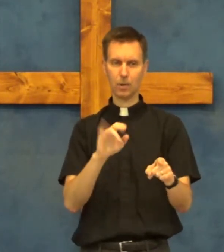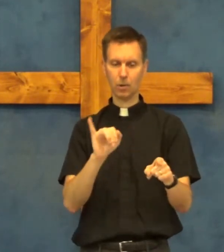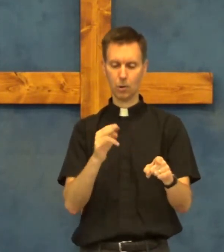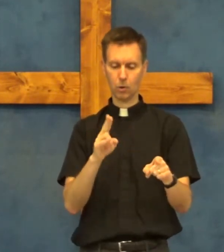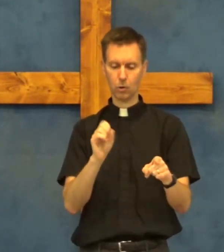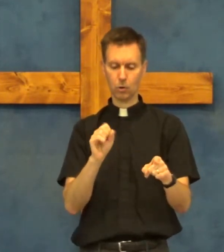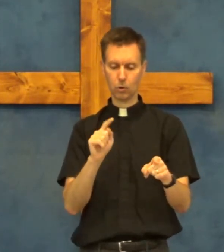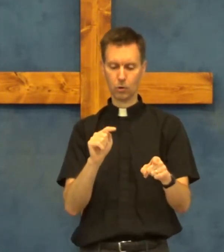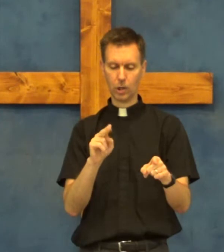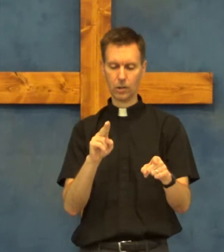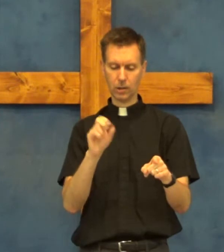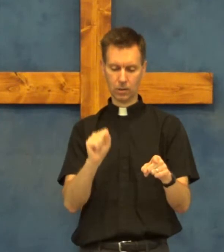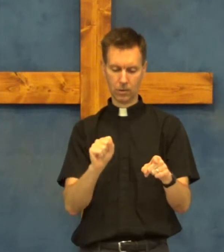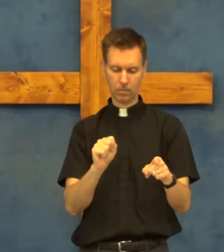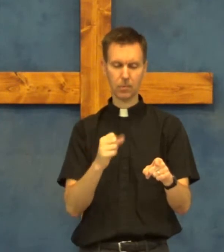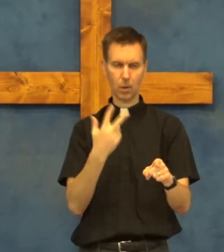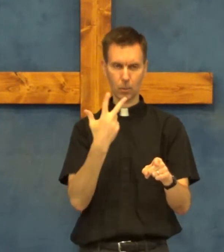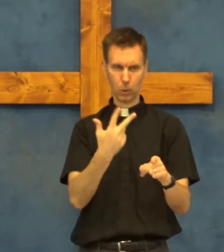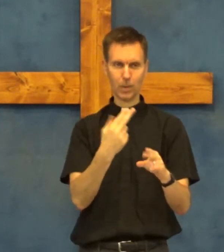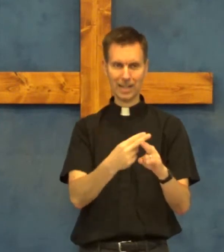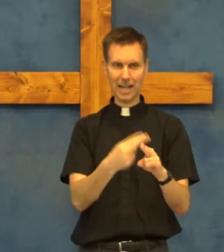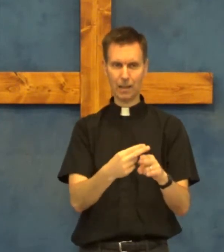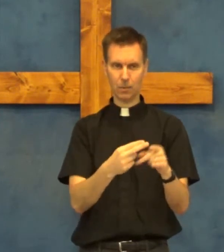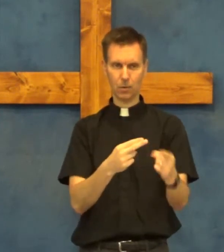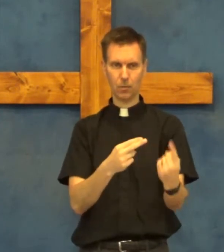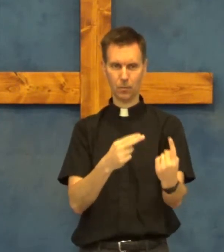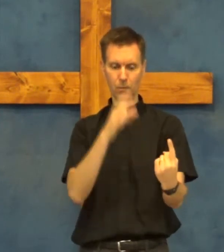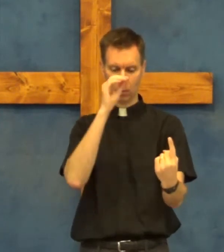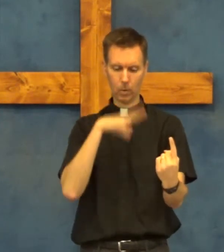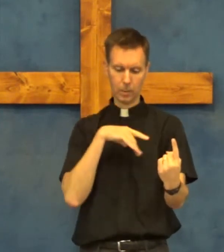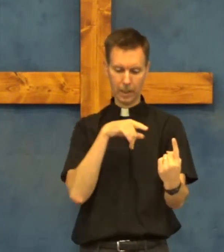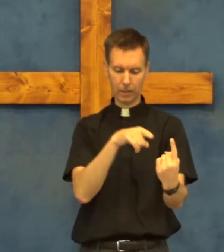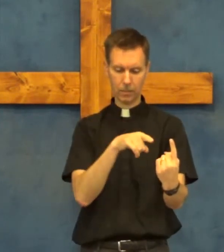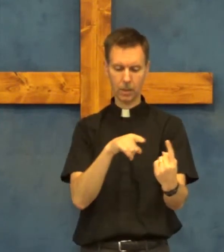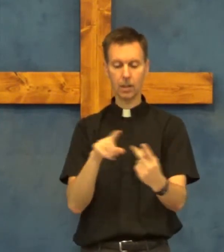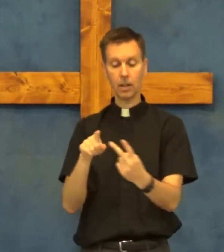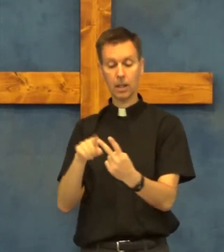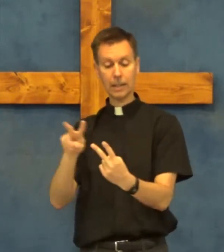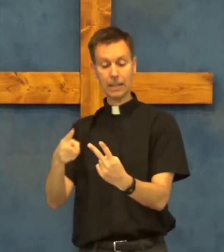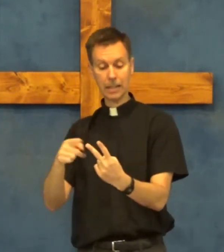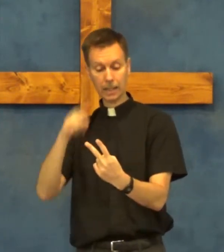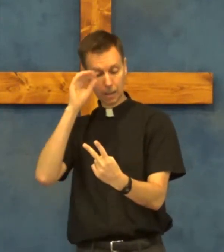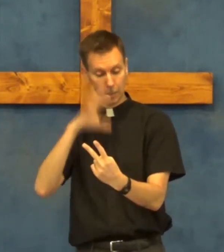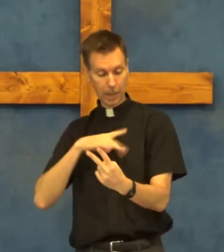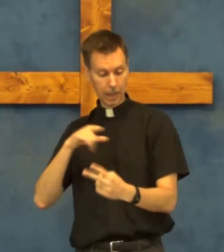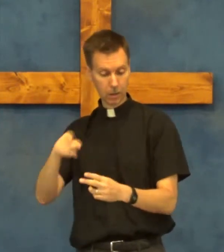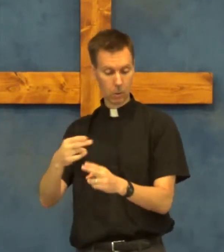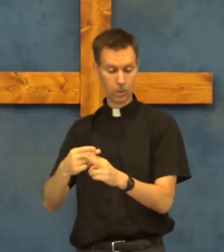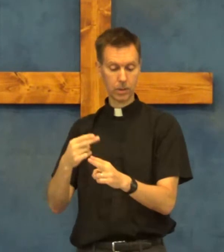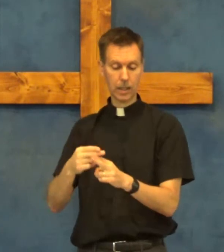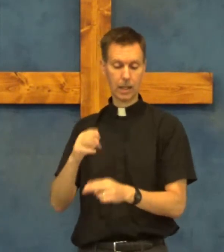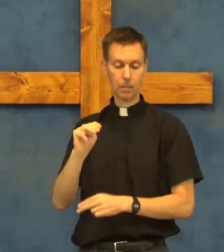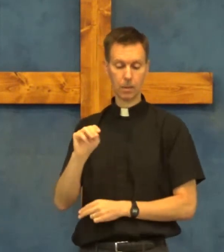justice so three names for one man the second man was named